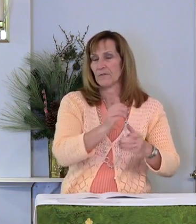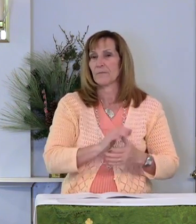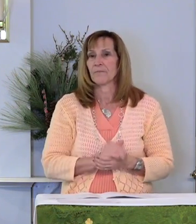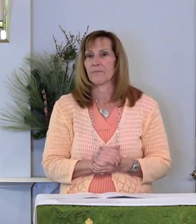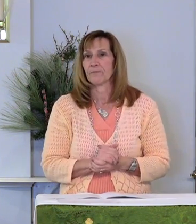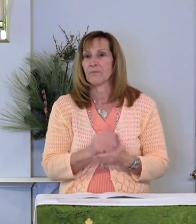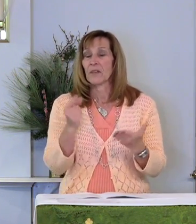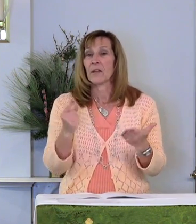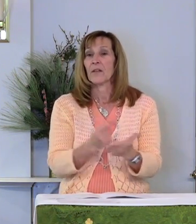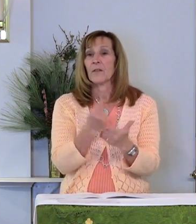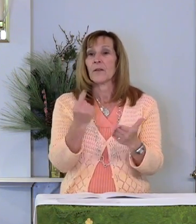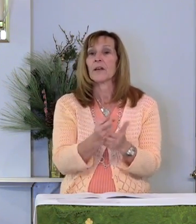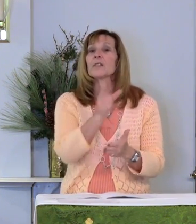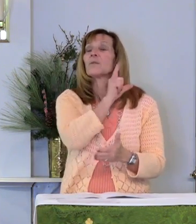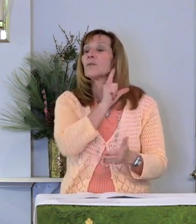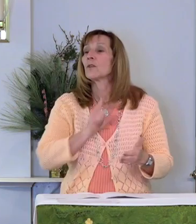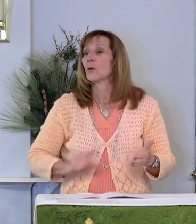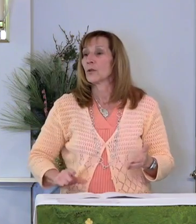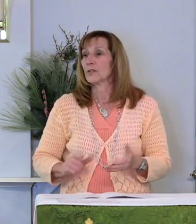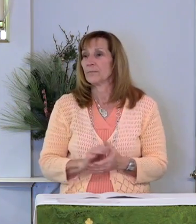The Gospel of the Lord.